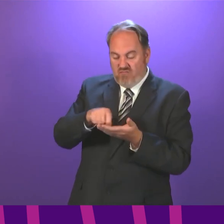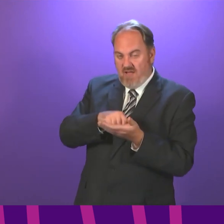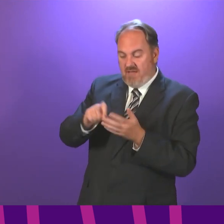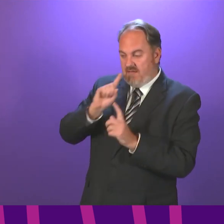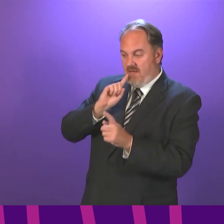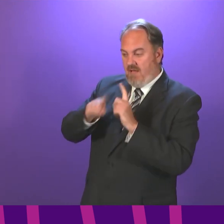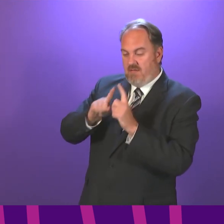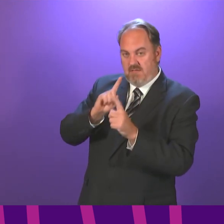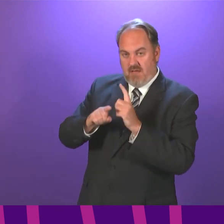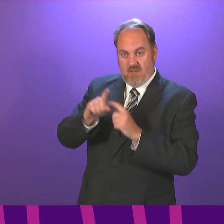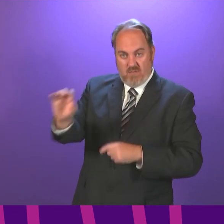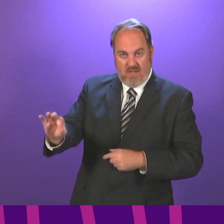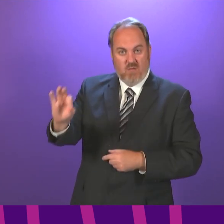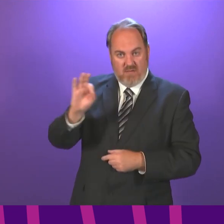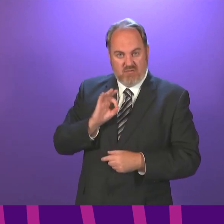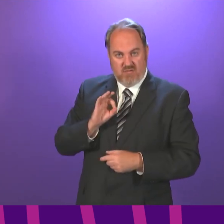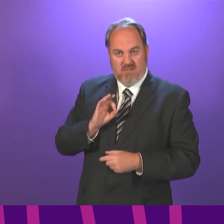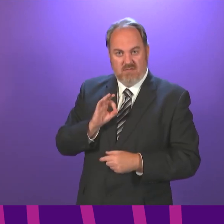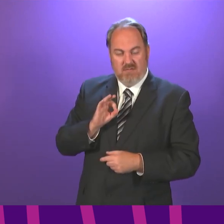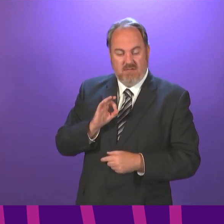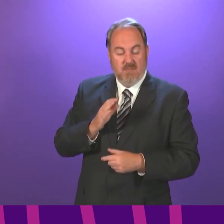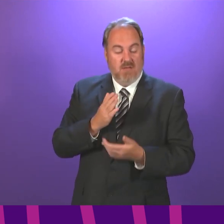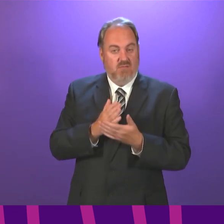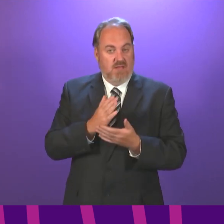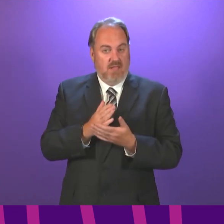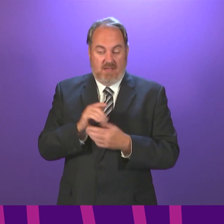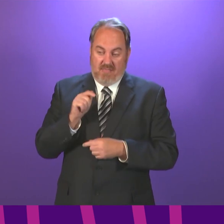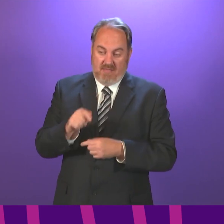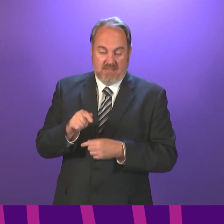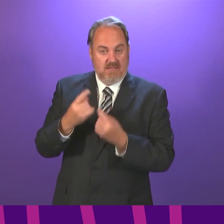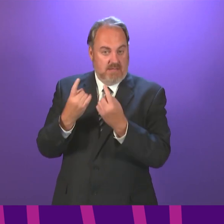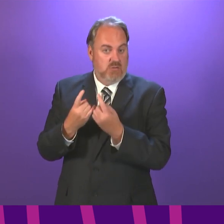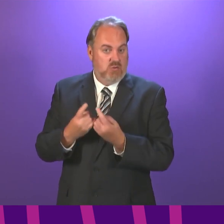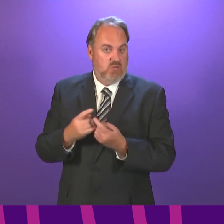on mental health generally, but on that issue in particular.